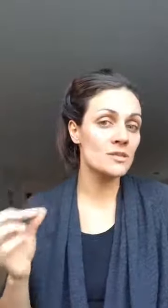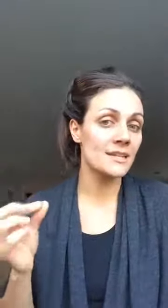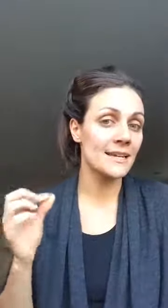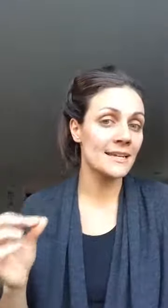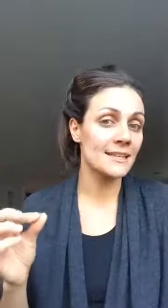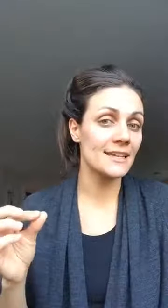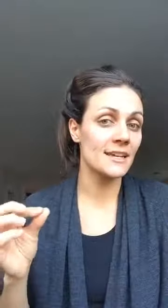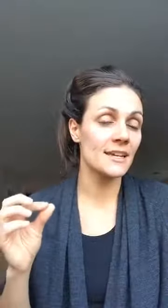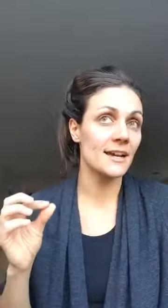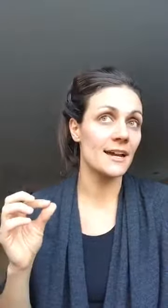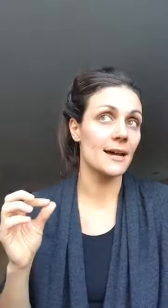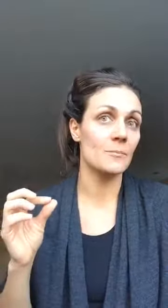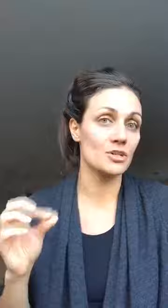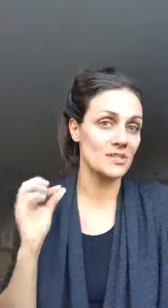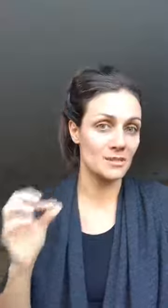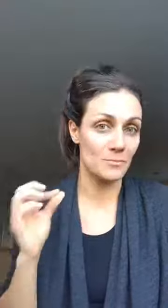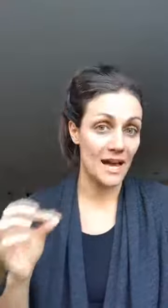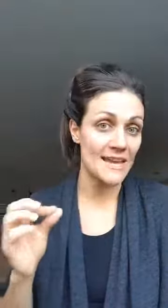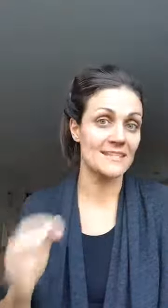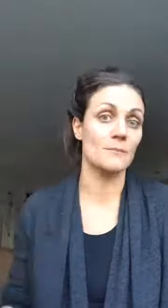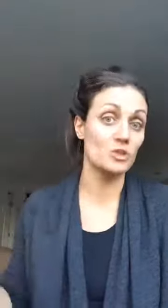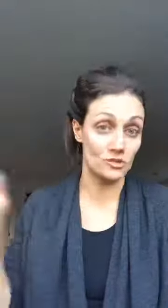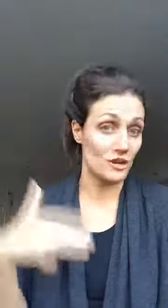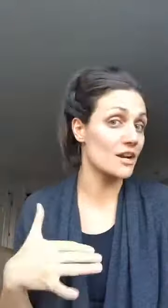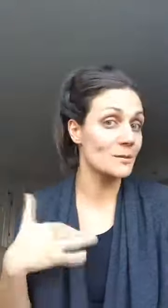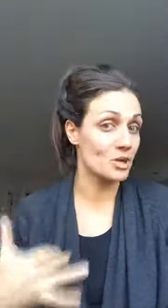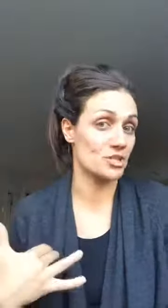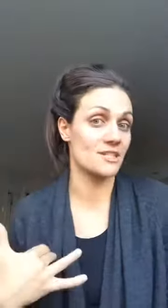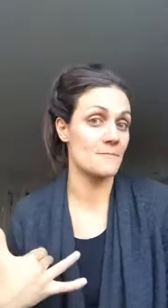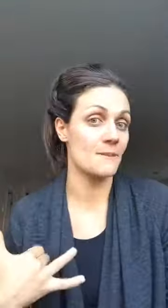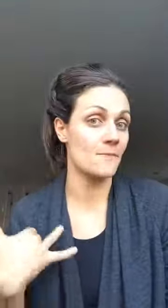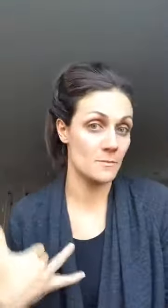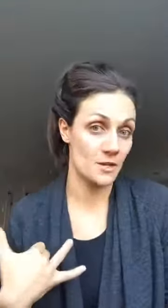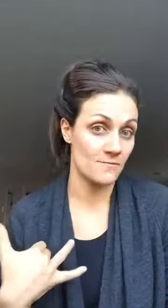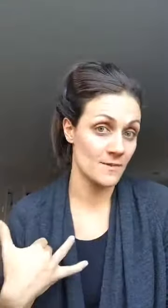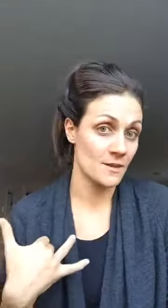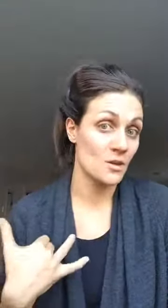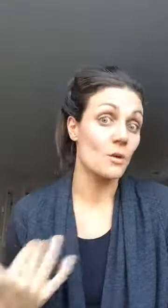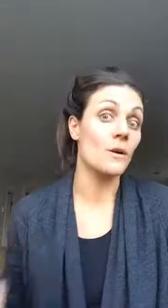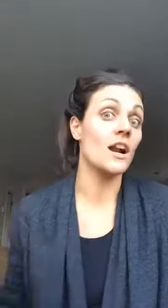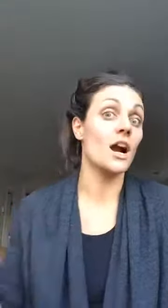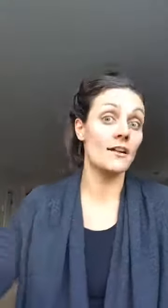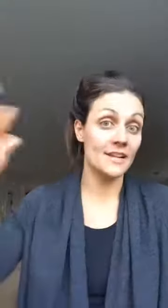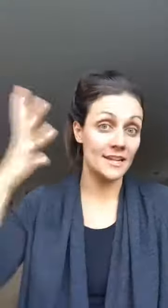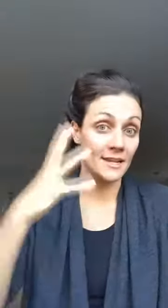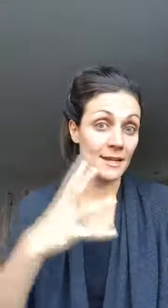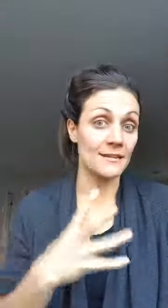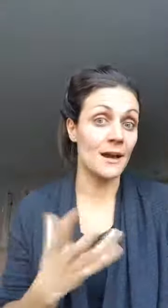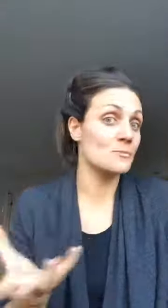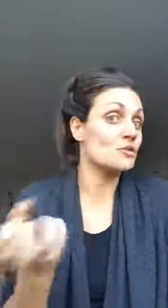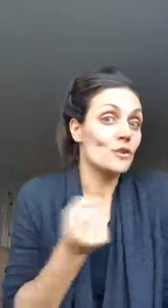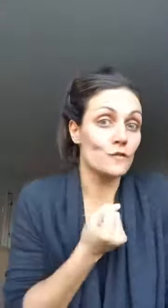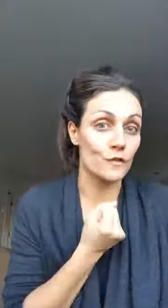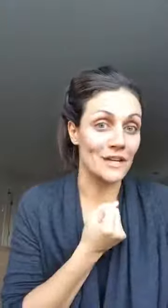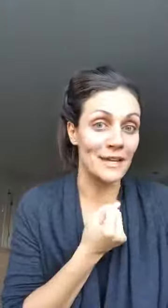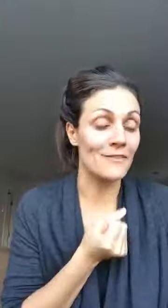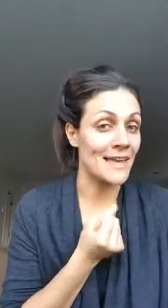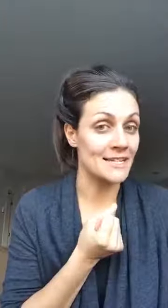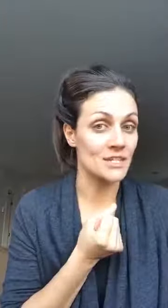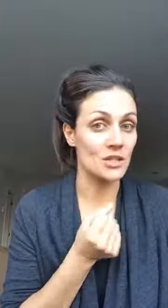likely person to buy is someone who's already purchased something from you or already come to your free event so